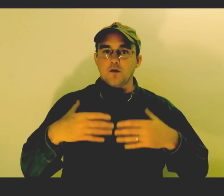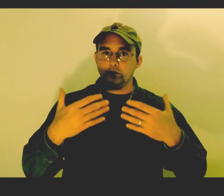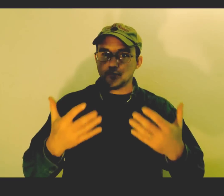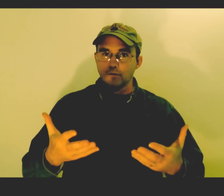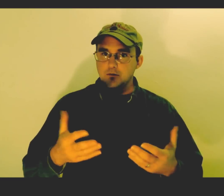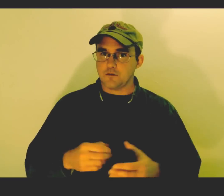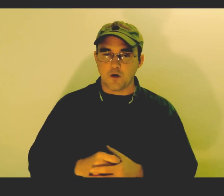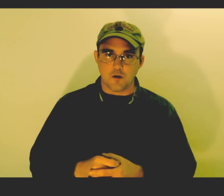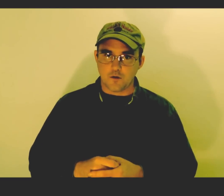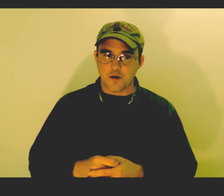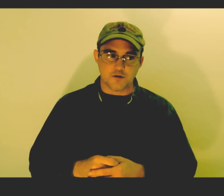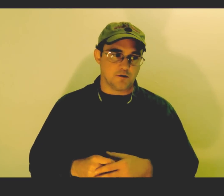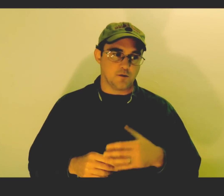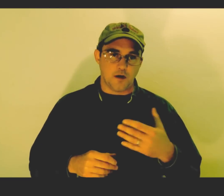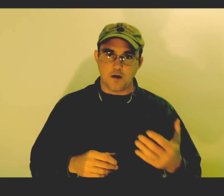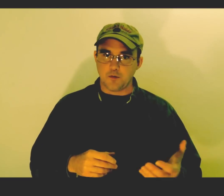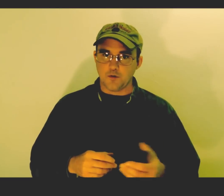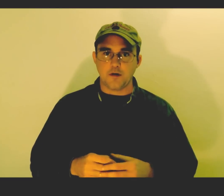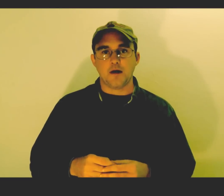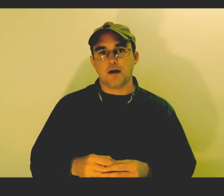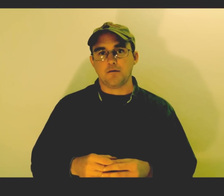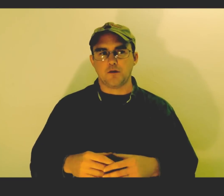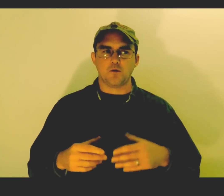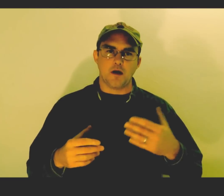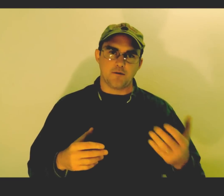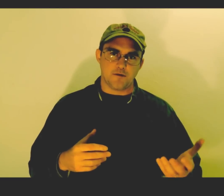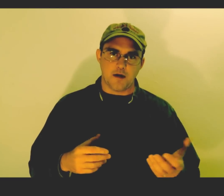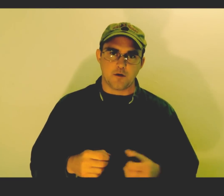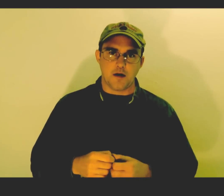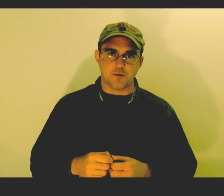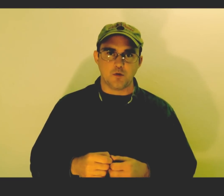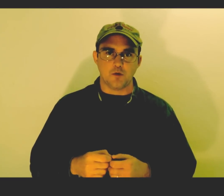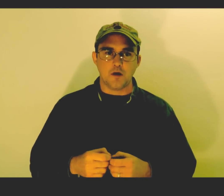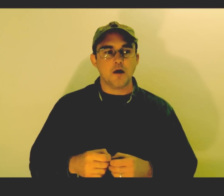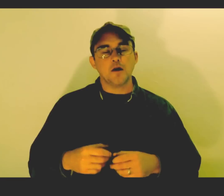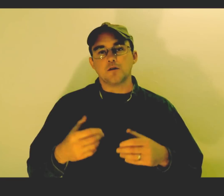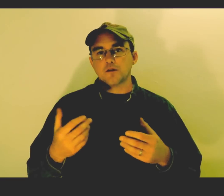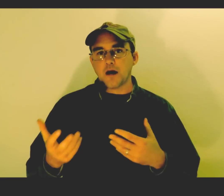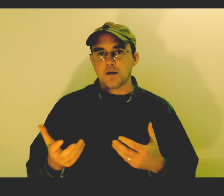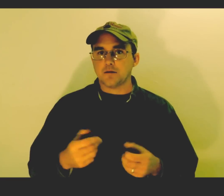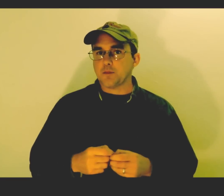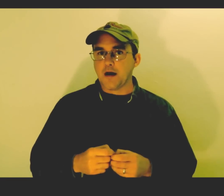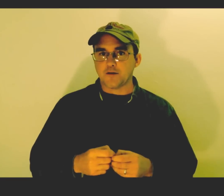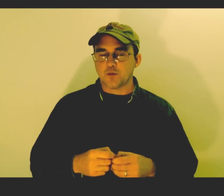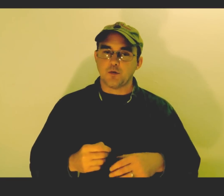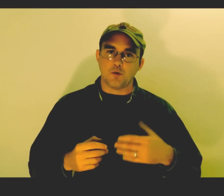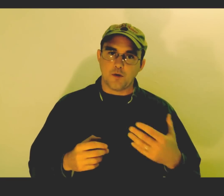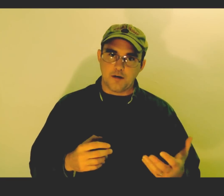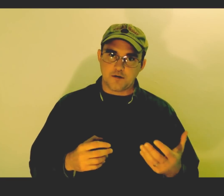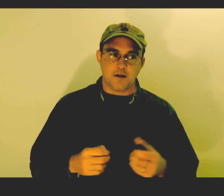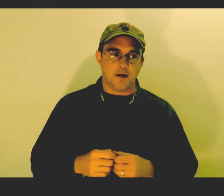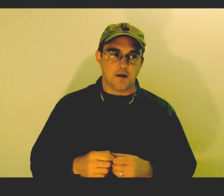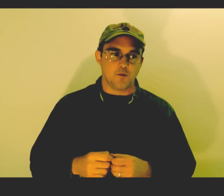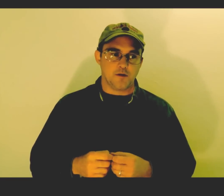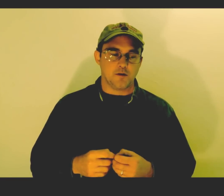go through all the questions, what kind of pool do you have, it's like, well I have a fiberglass pool. So it's not a plaster pool, he just didn't get it recently